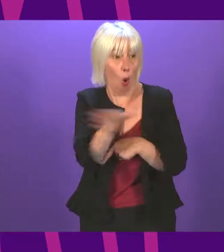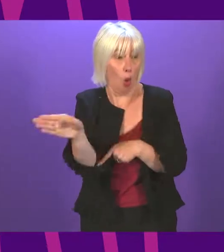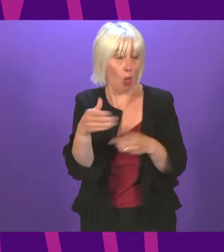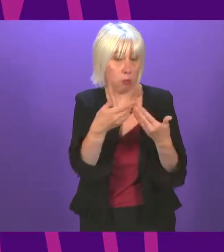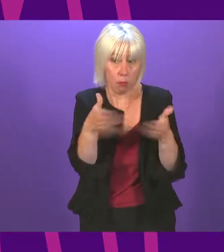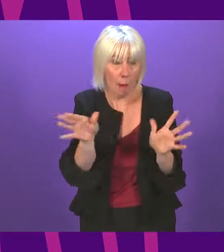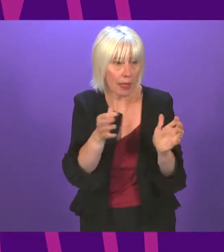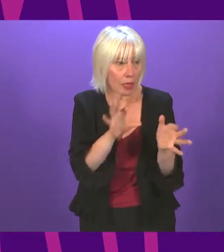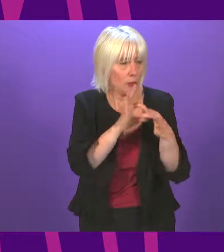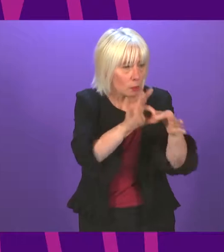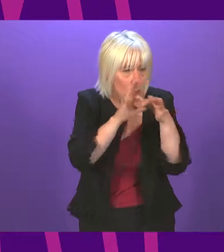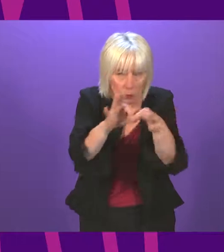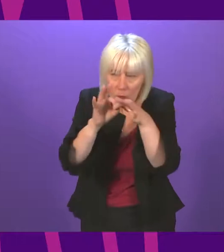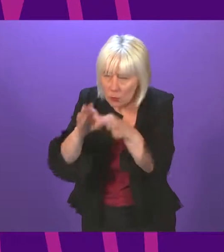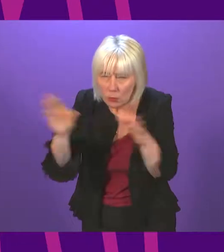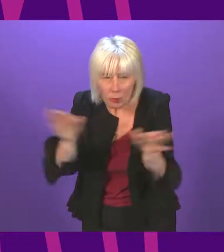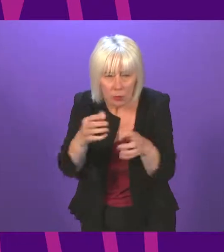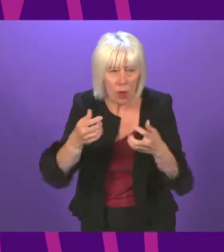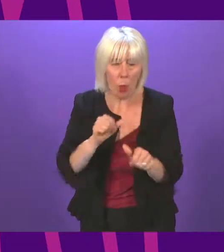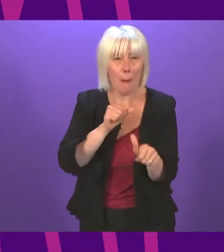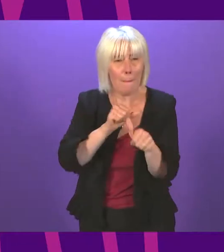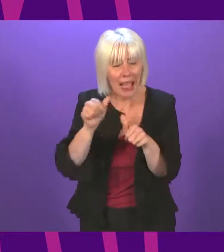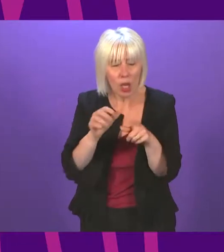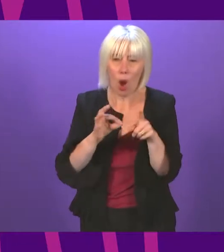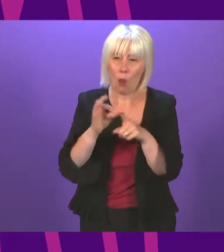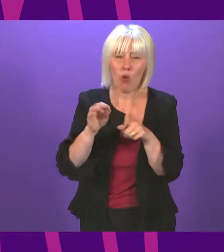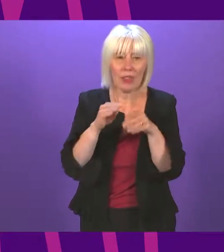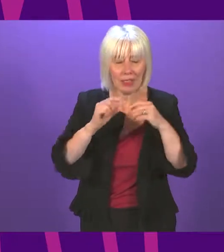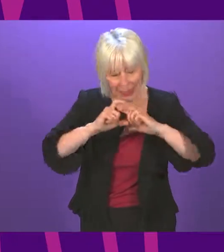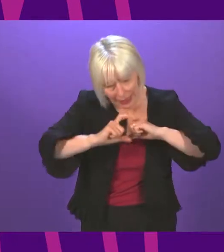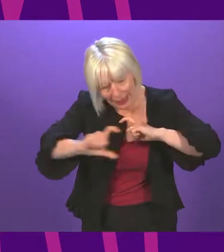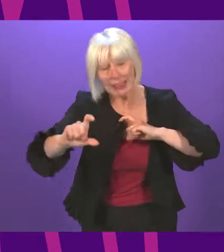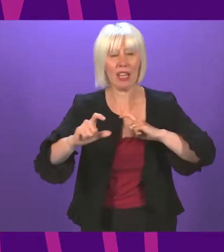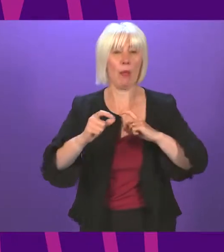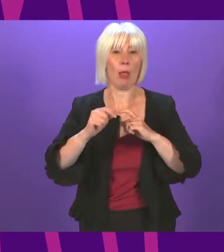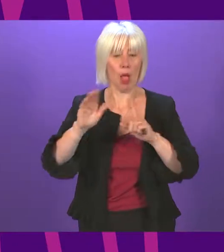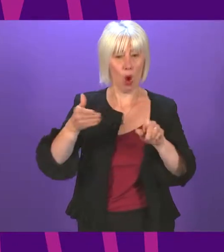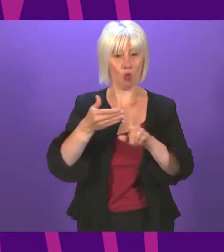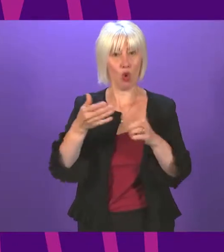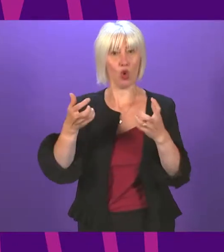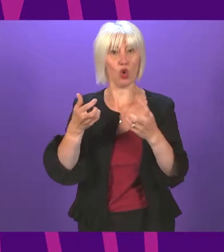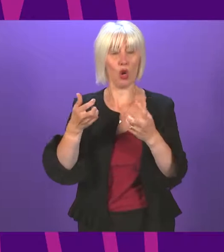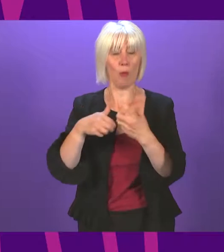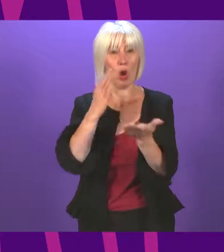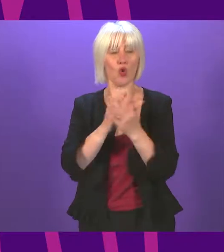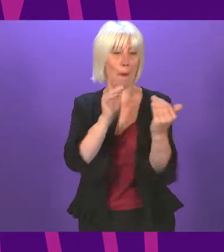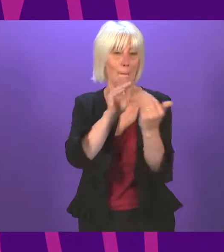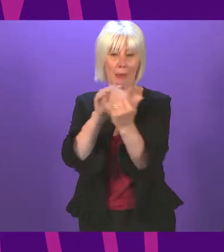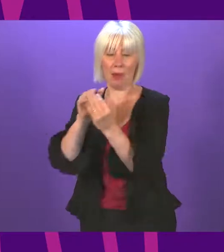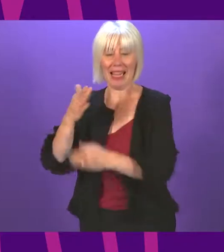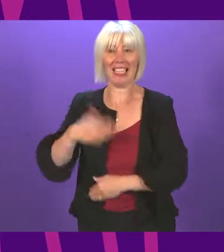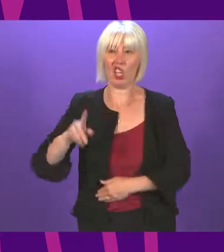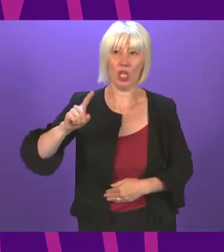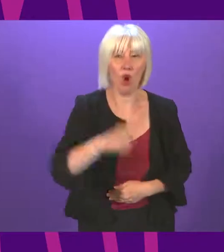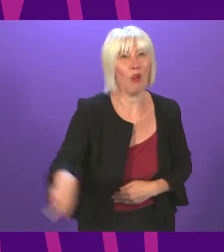to build a better and a more sustainable approach that meets the needs of members of the public throughout the country. However,